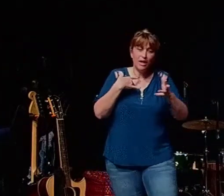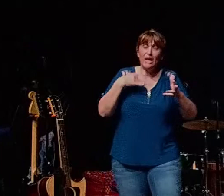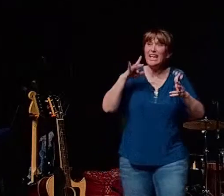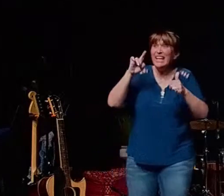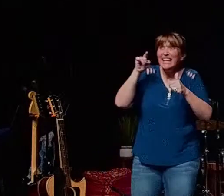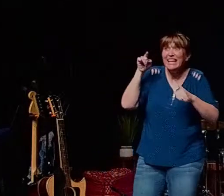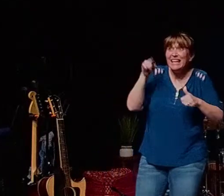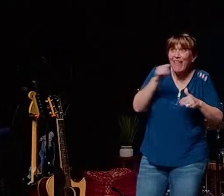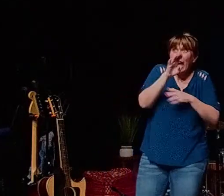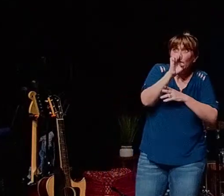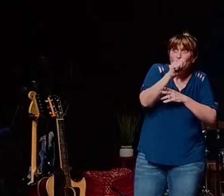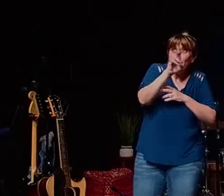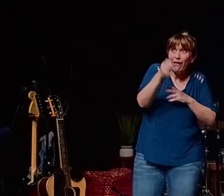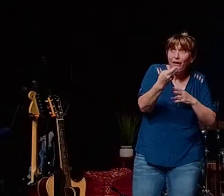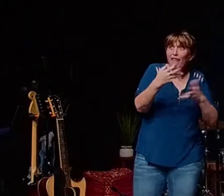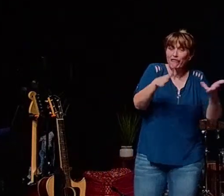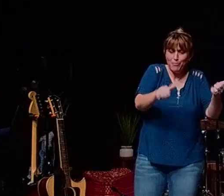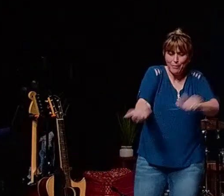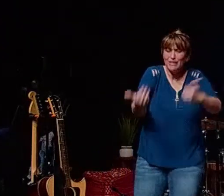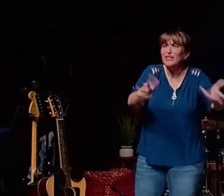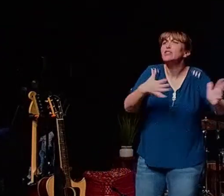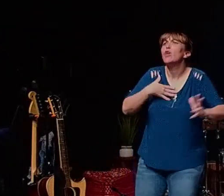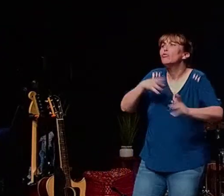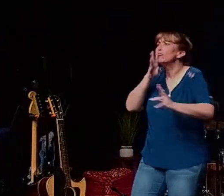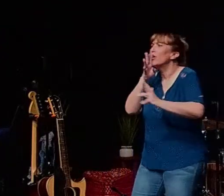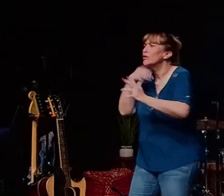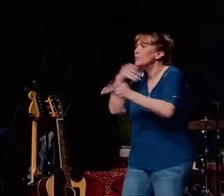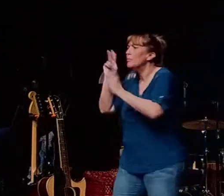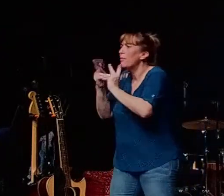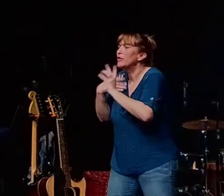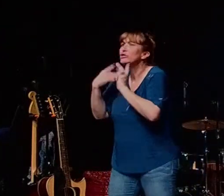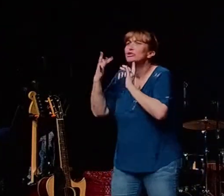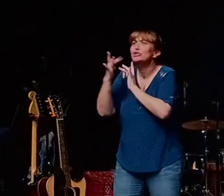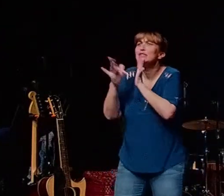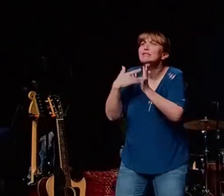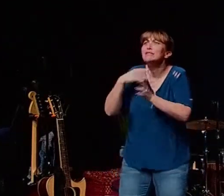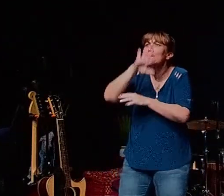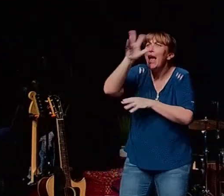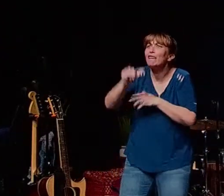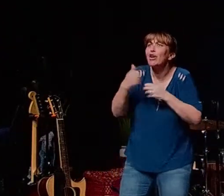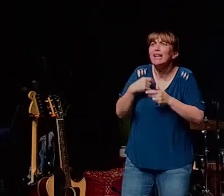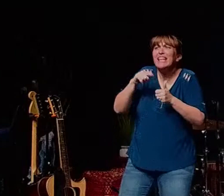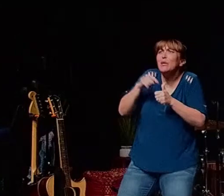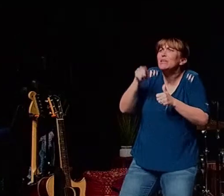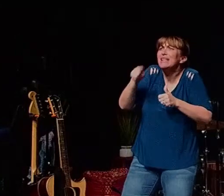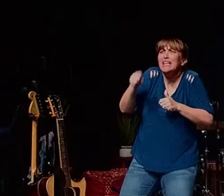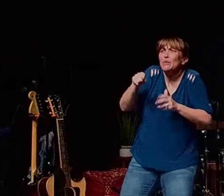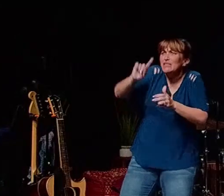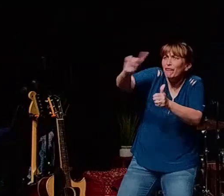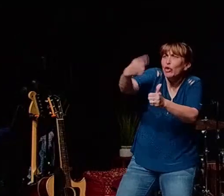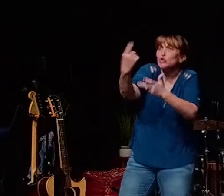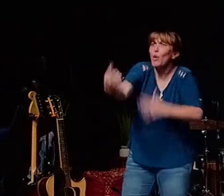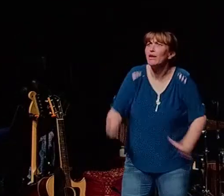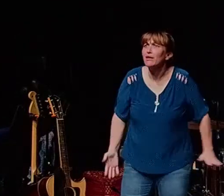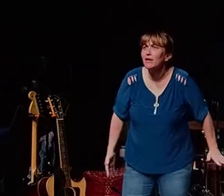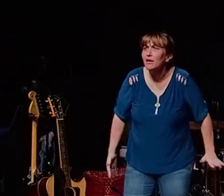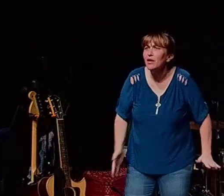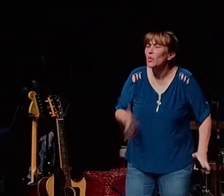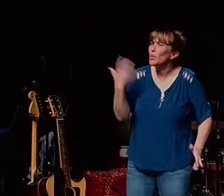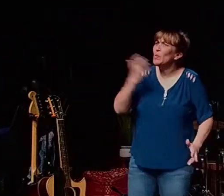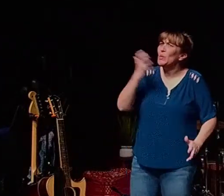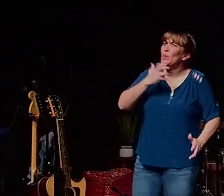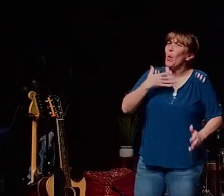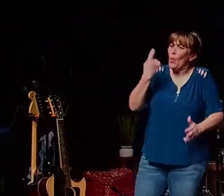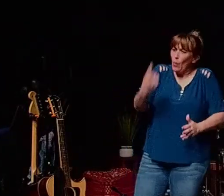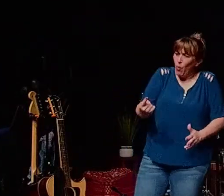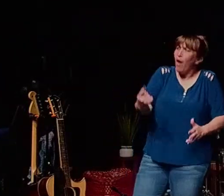about jesus who talked to people about jesus how amazing is that that one